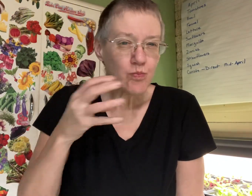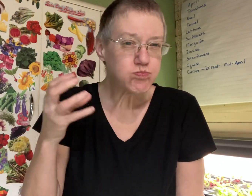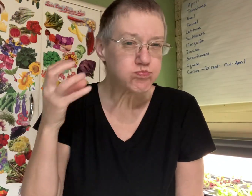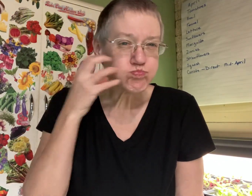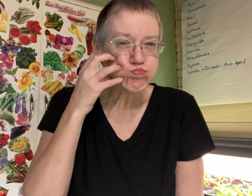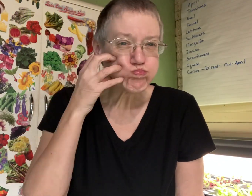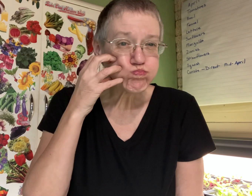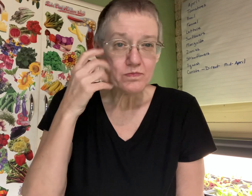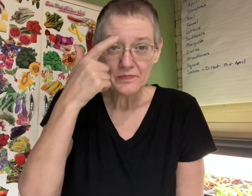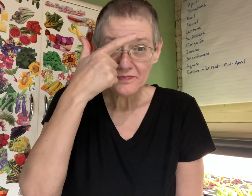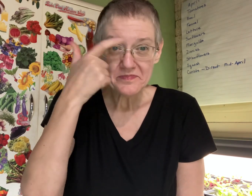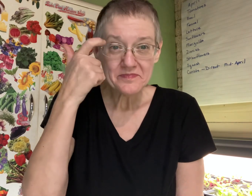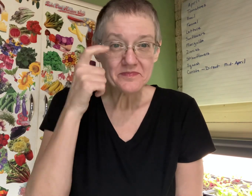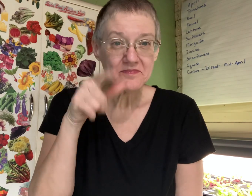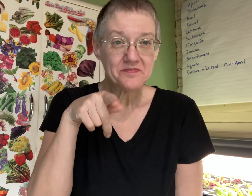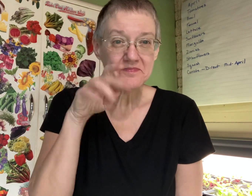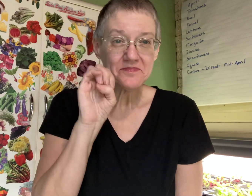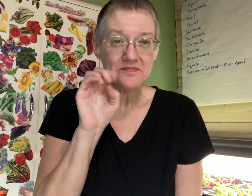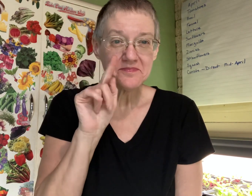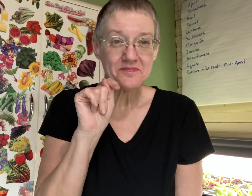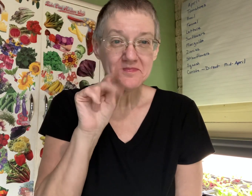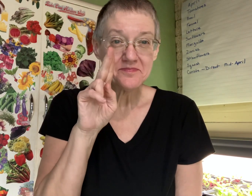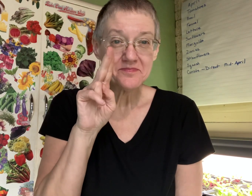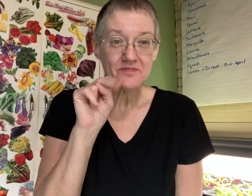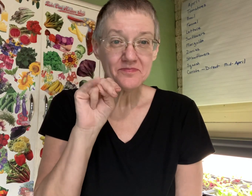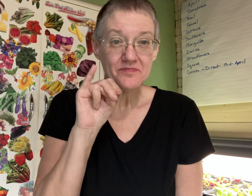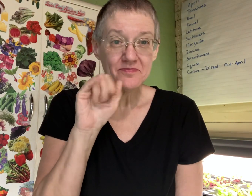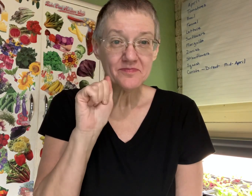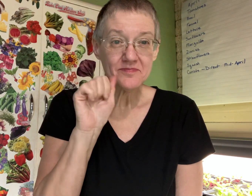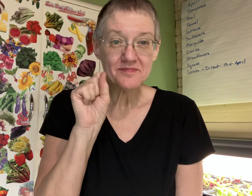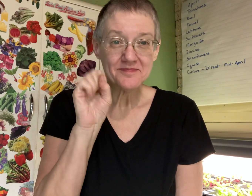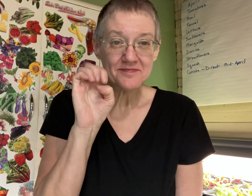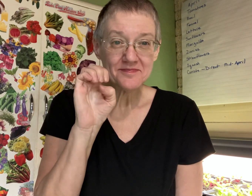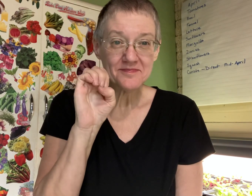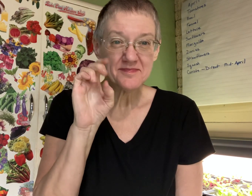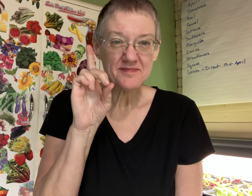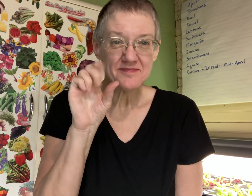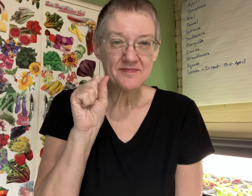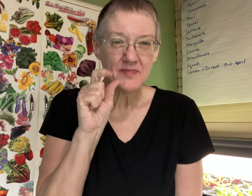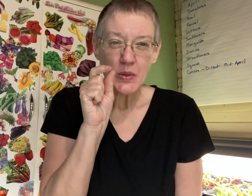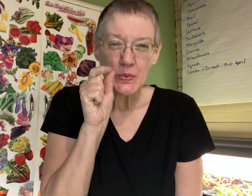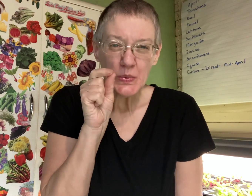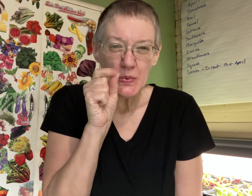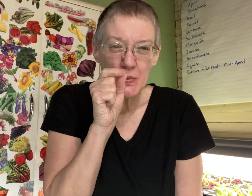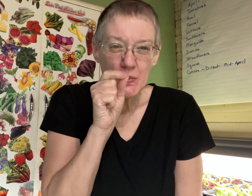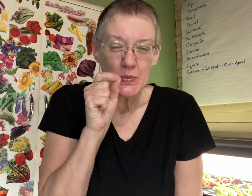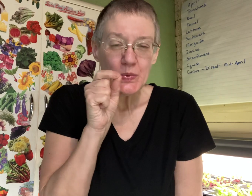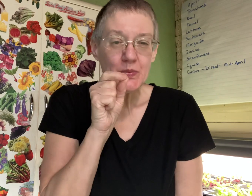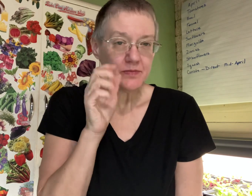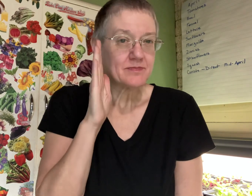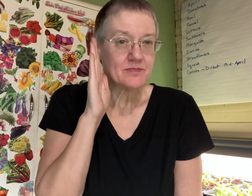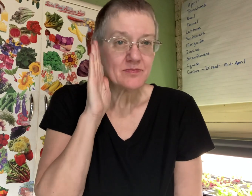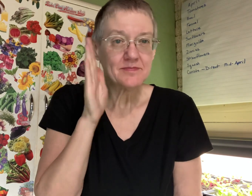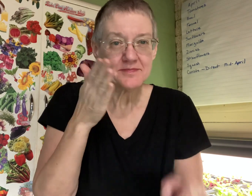now i sowed these seeds thickly because petunia seeds are tiny